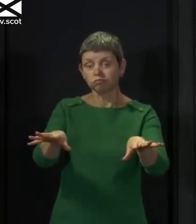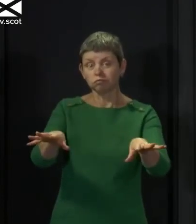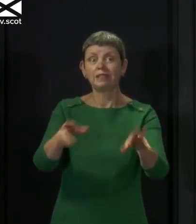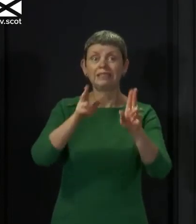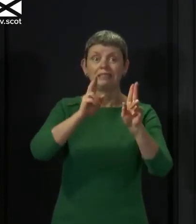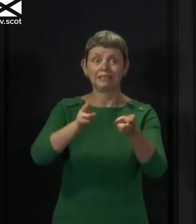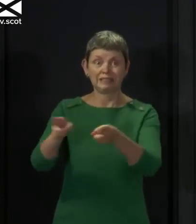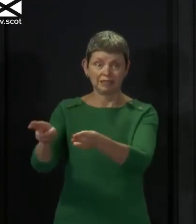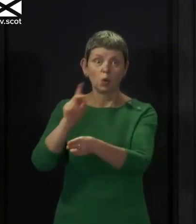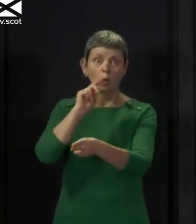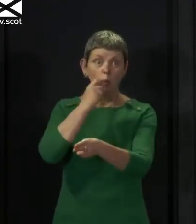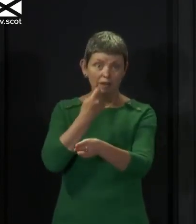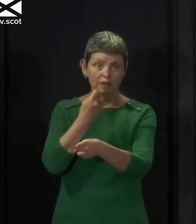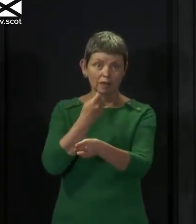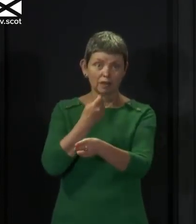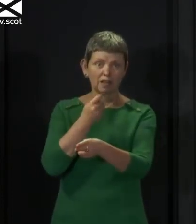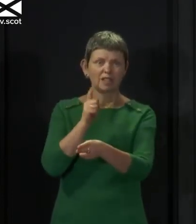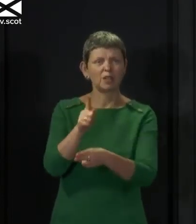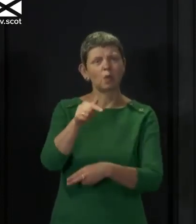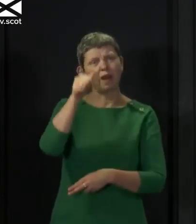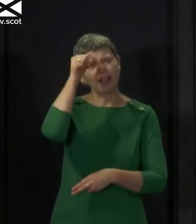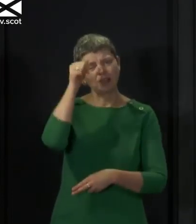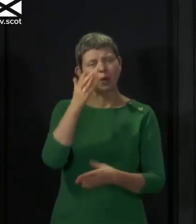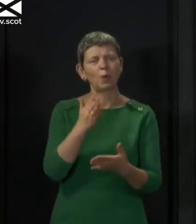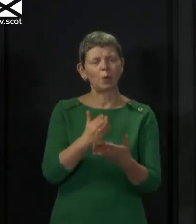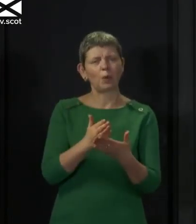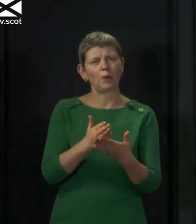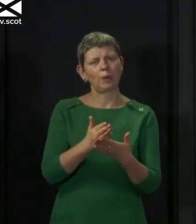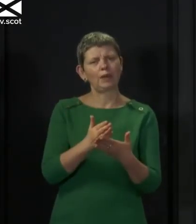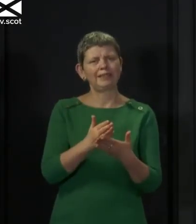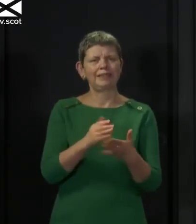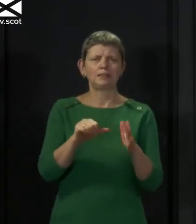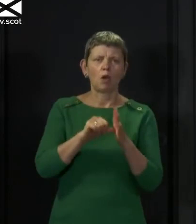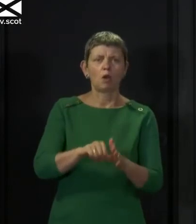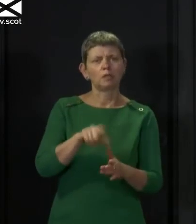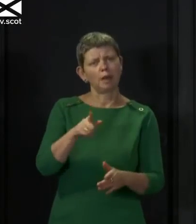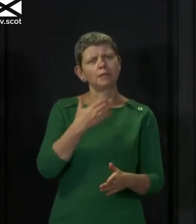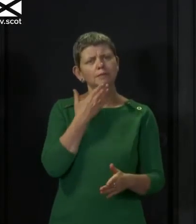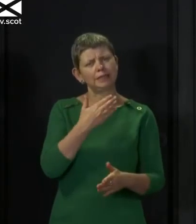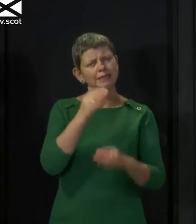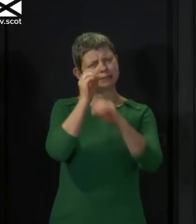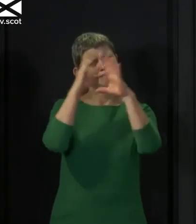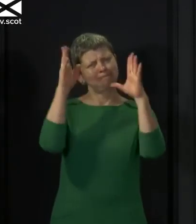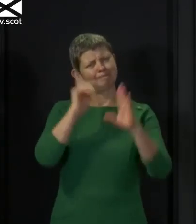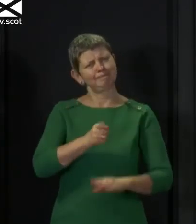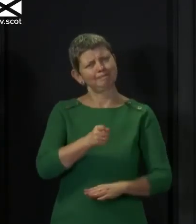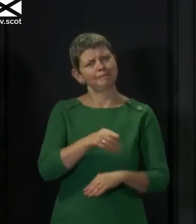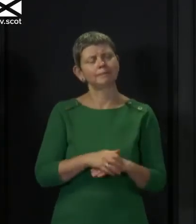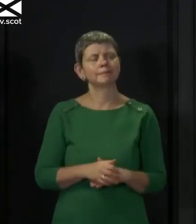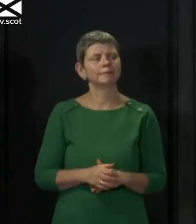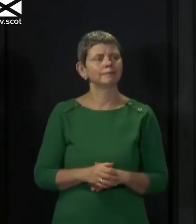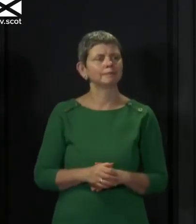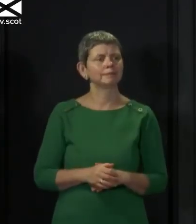to see all of these things difficult, though I know they are in that overall context. Alan Smith from Burr.